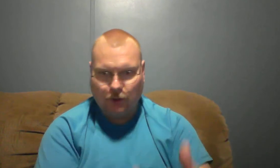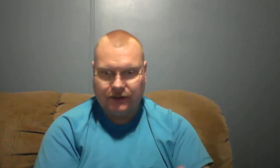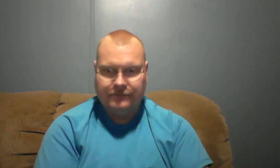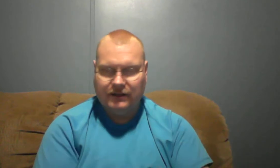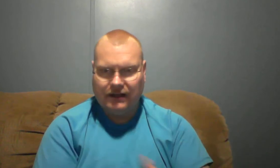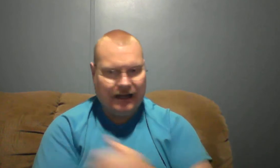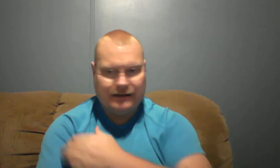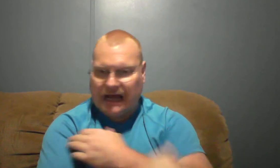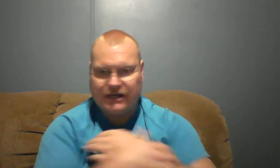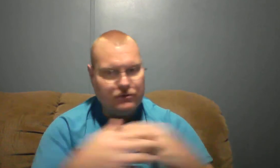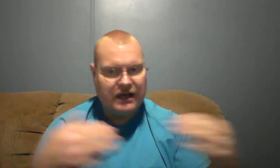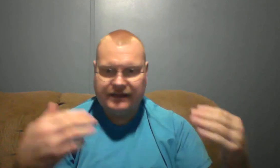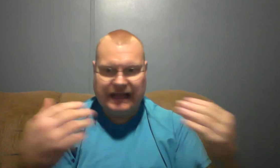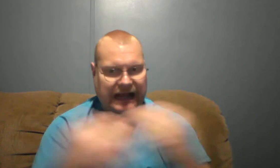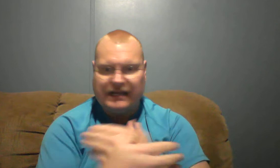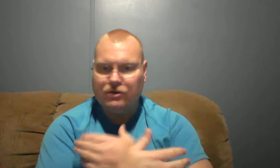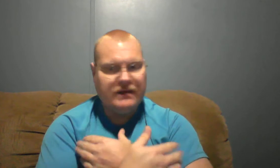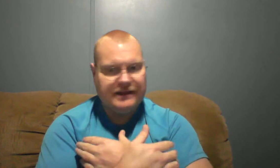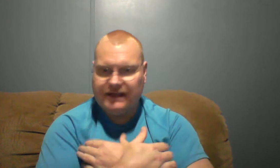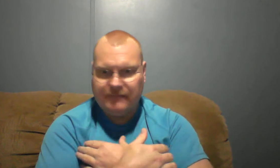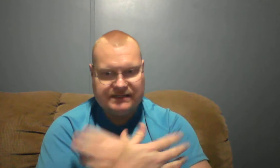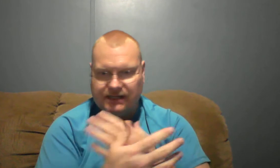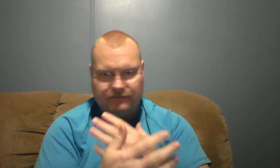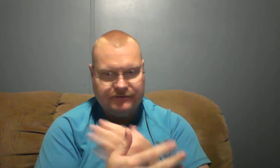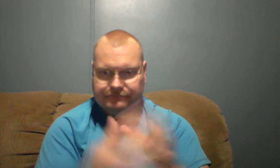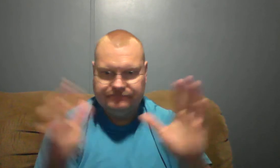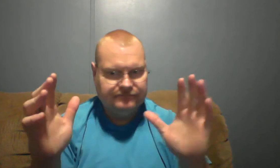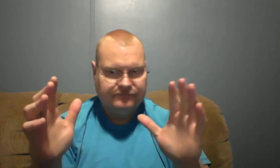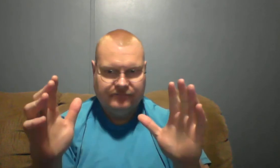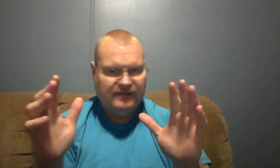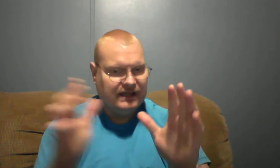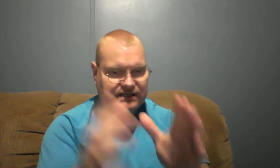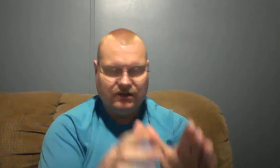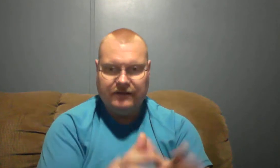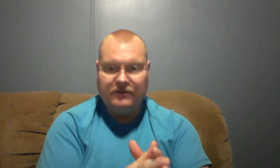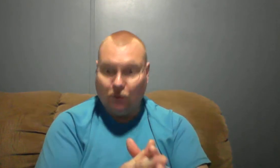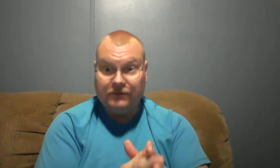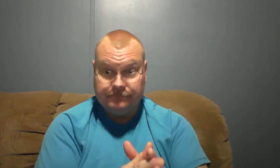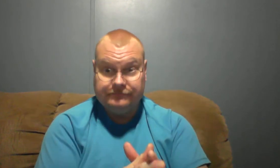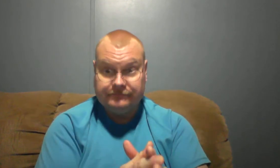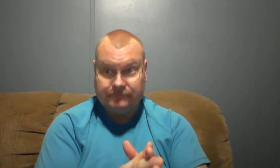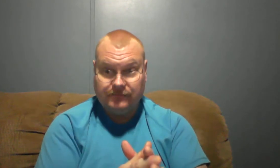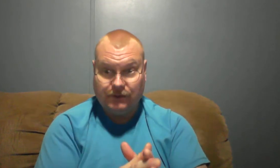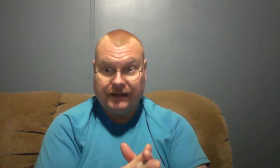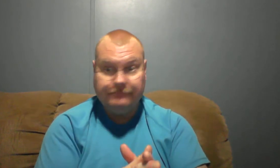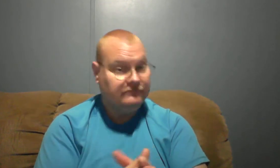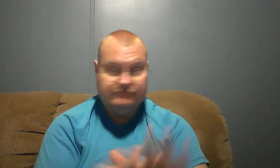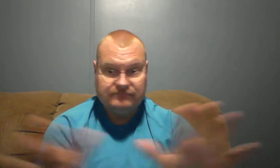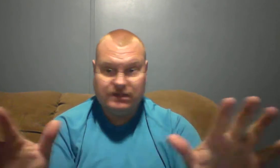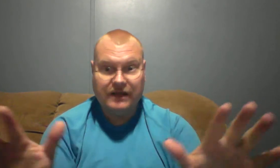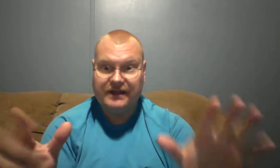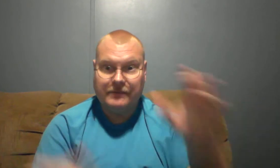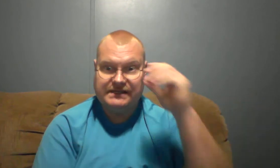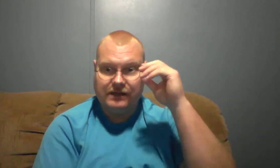I do nothing. I can do nothing of myself. It's only of the Lord. Okay? Nothing of myself.